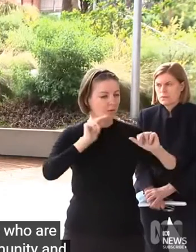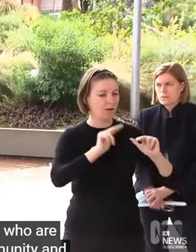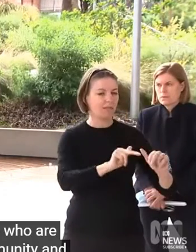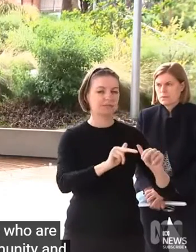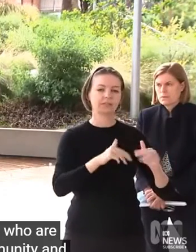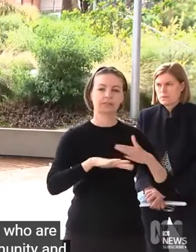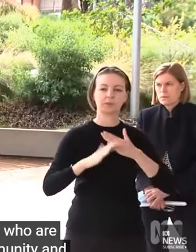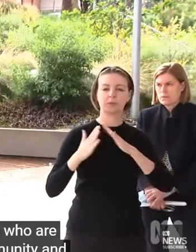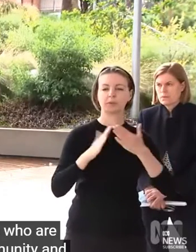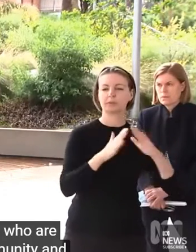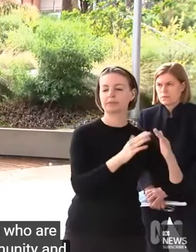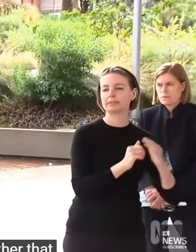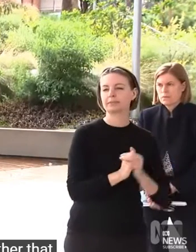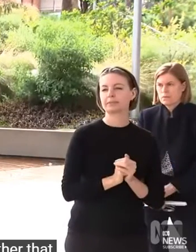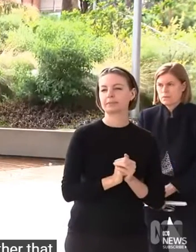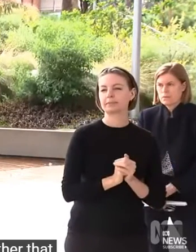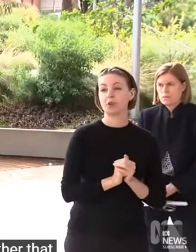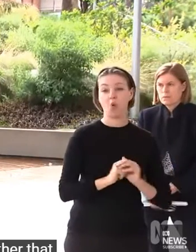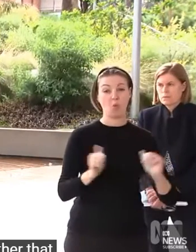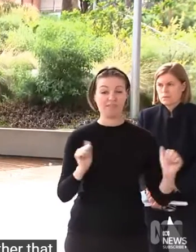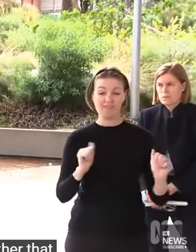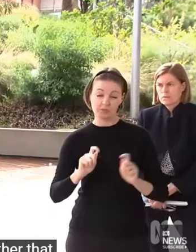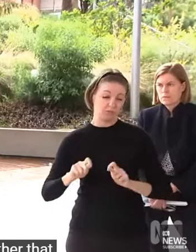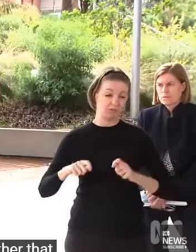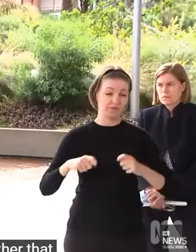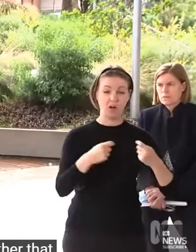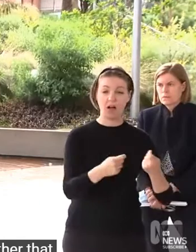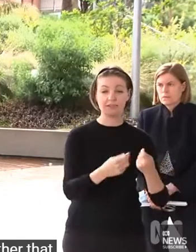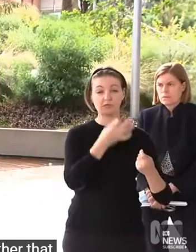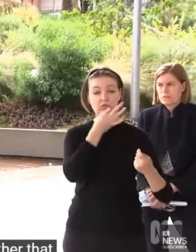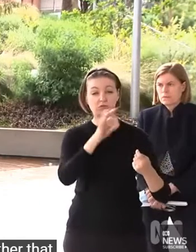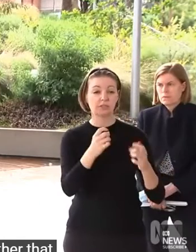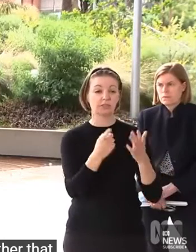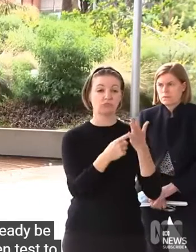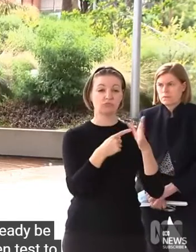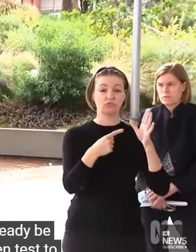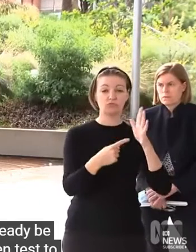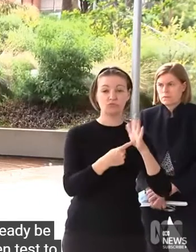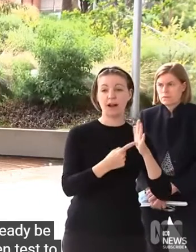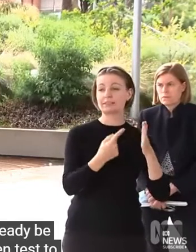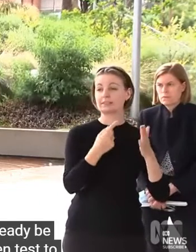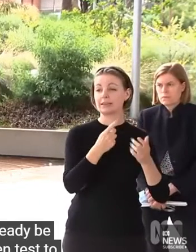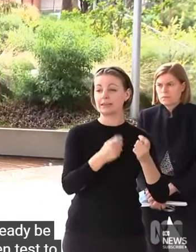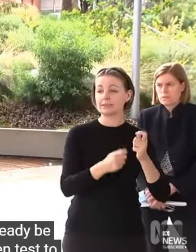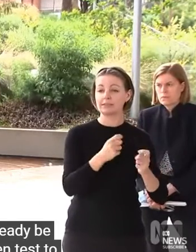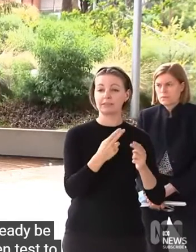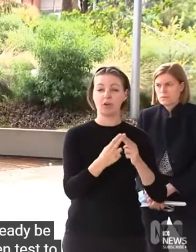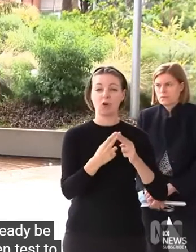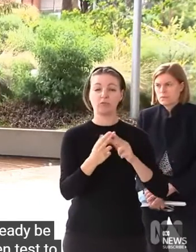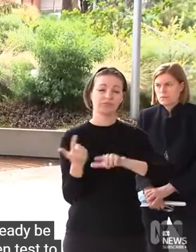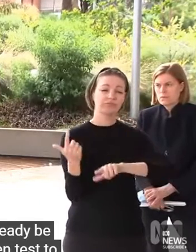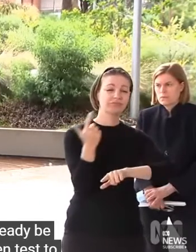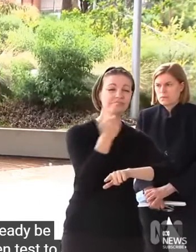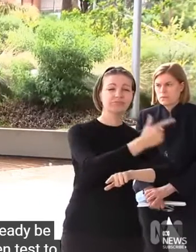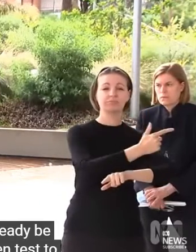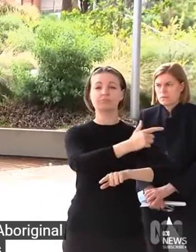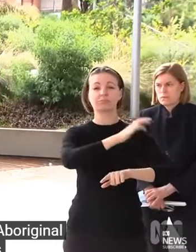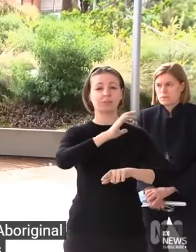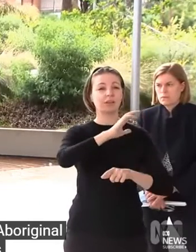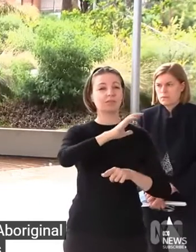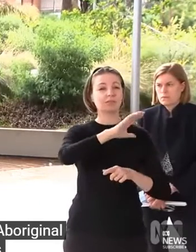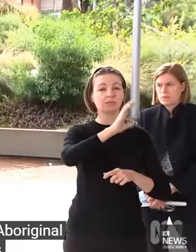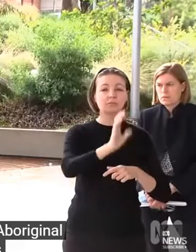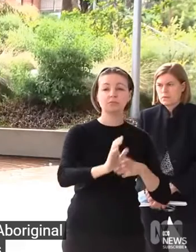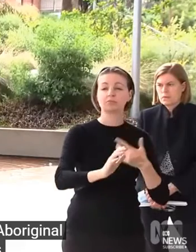whether that... We've already been providing rapid antigen tests to remote and regional Aboriginal communities, and we will